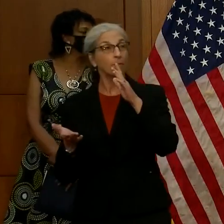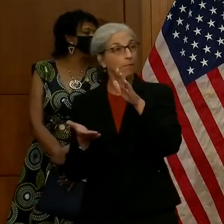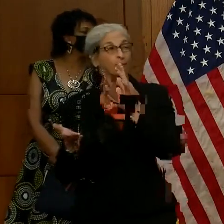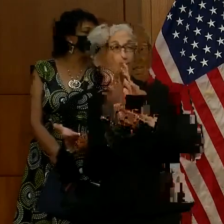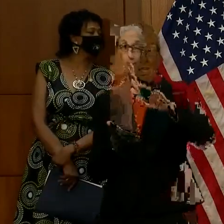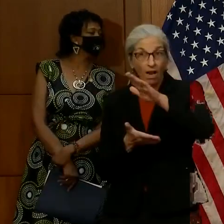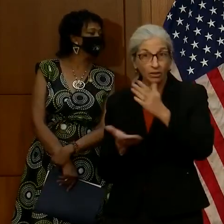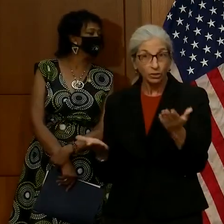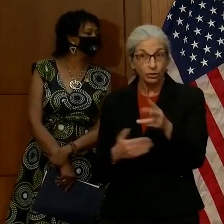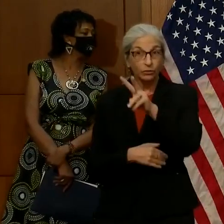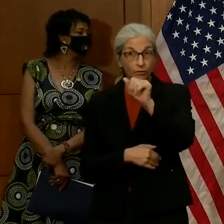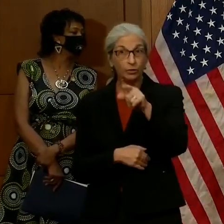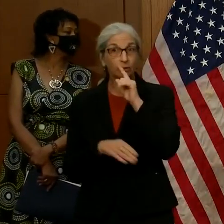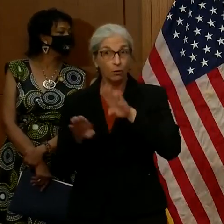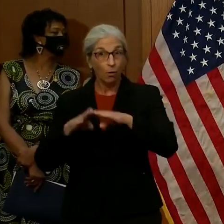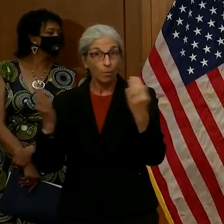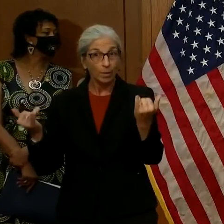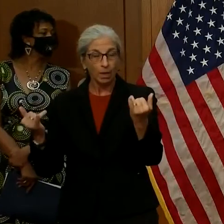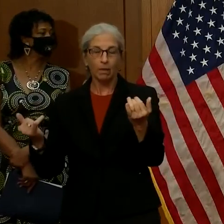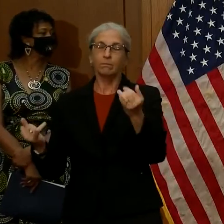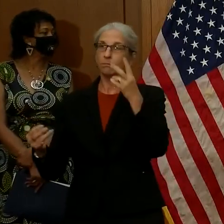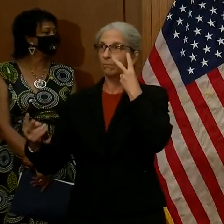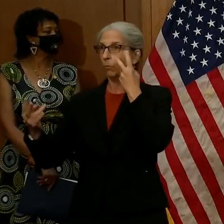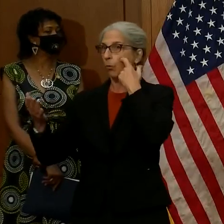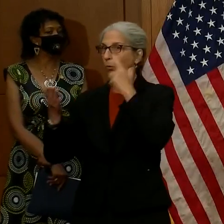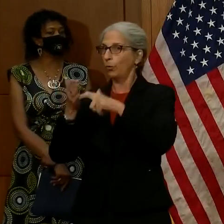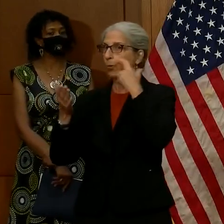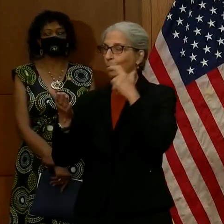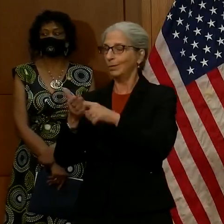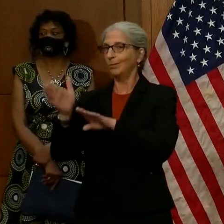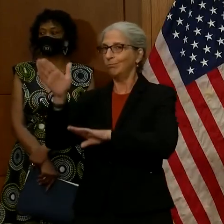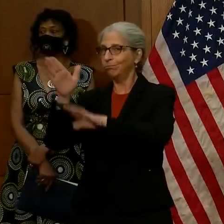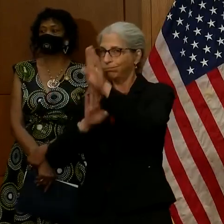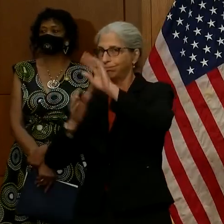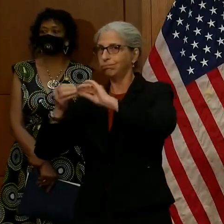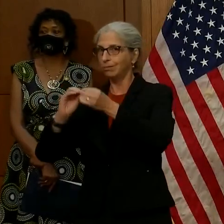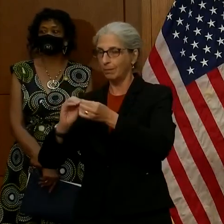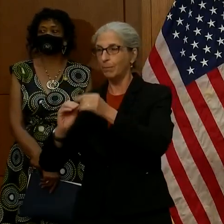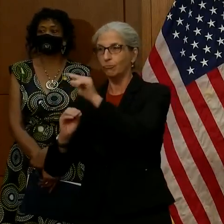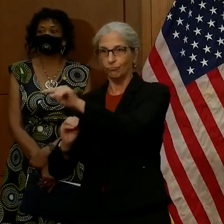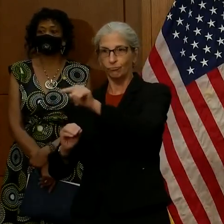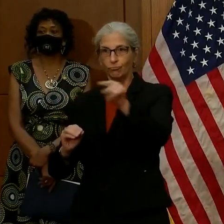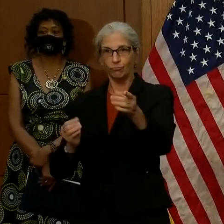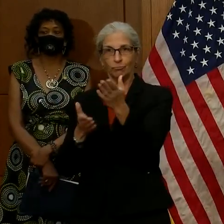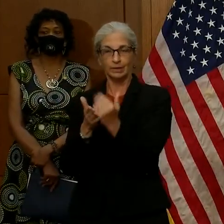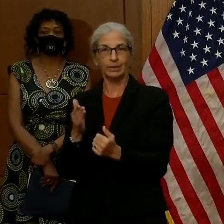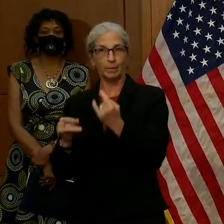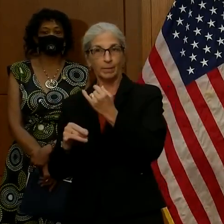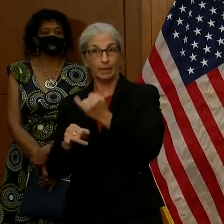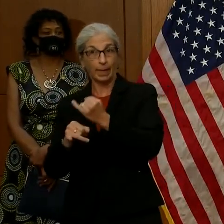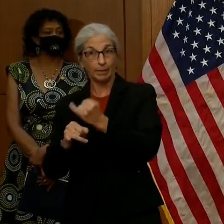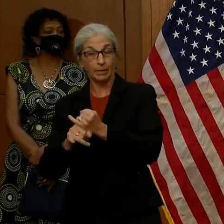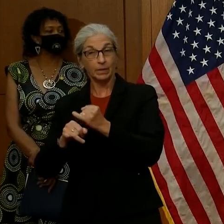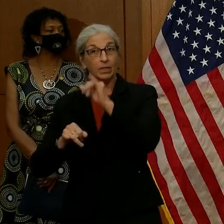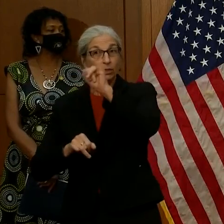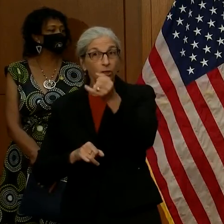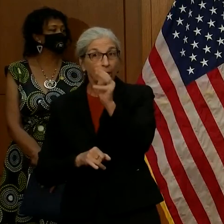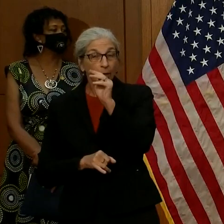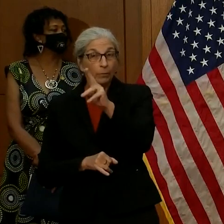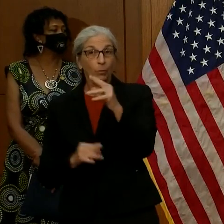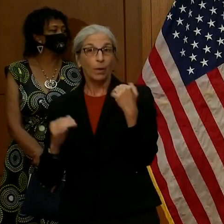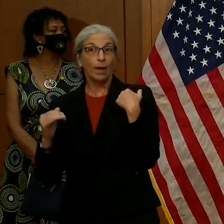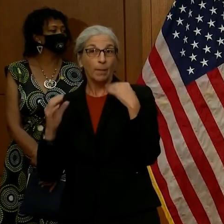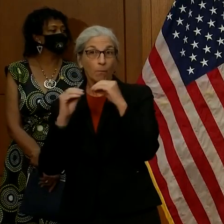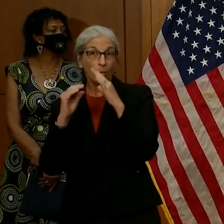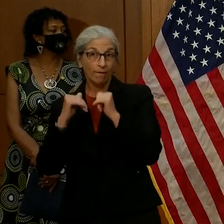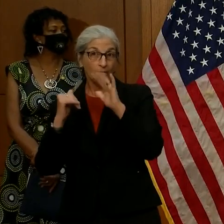reopen, we're already seeing significant spike in cases on some campuses. For example, 500. So, I'm